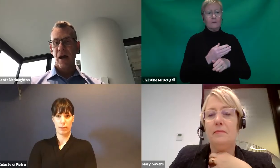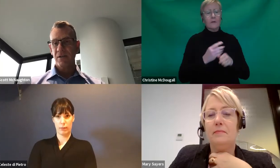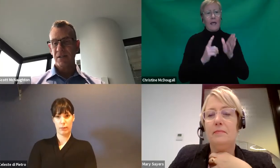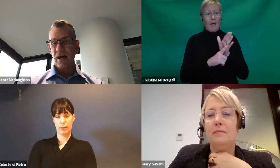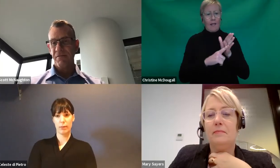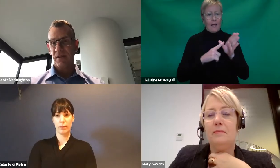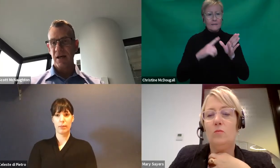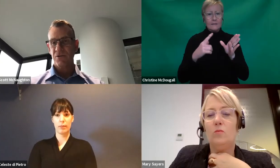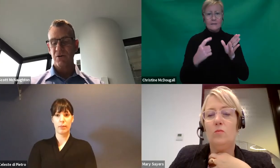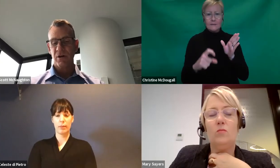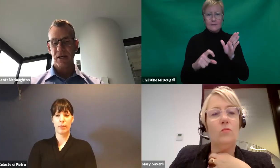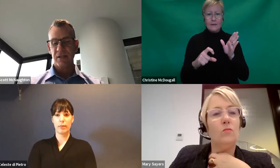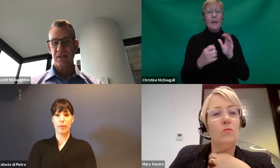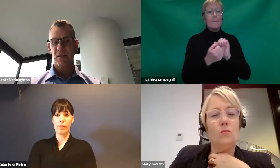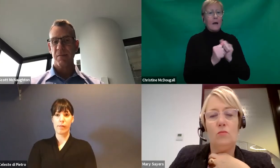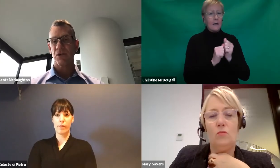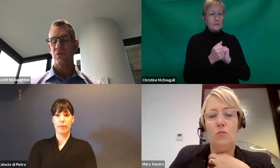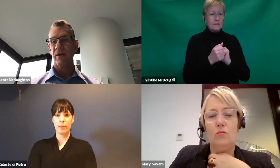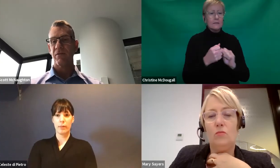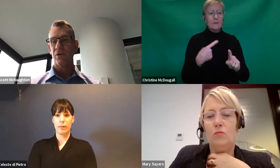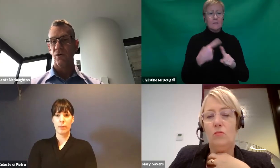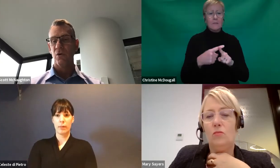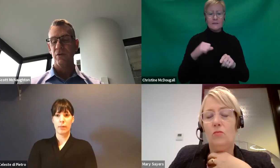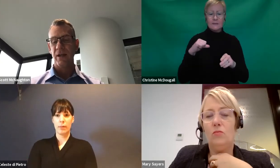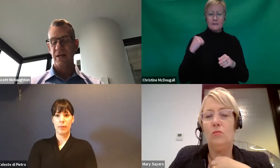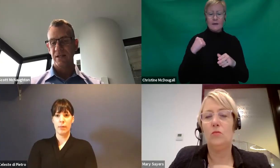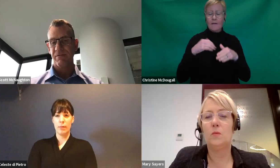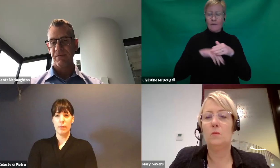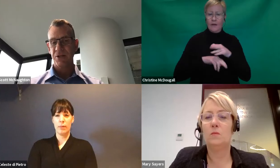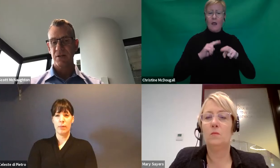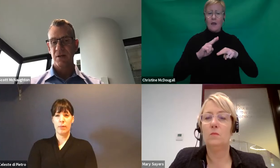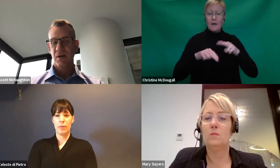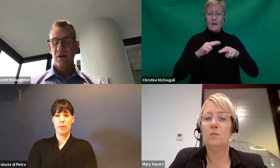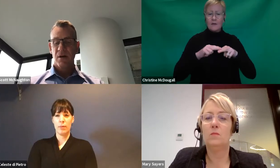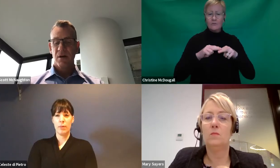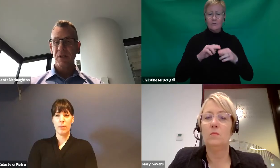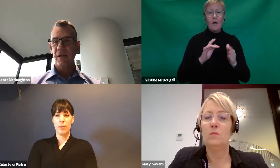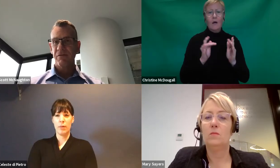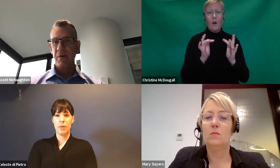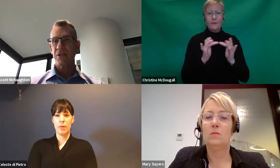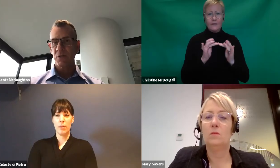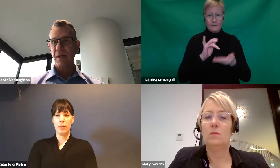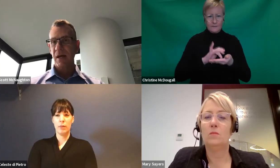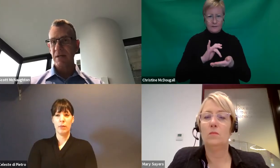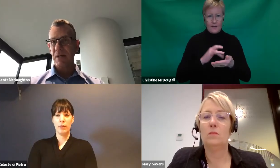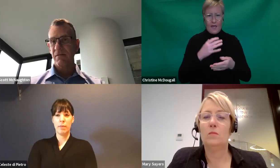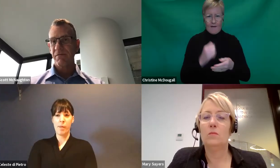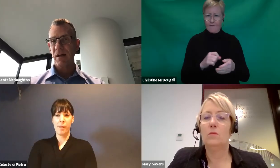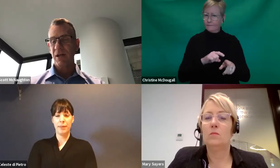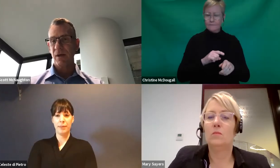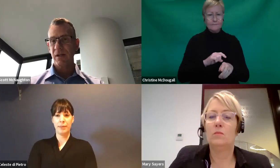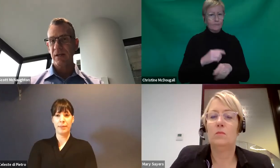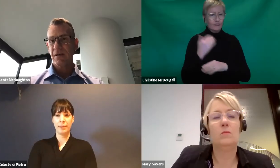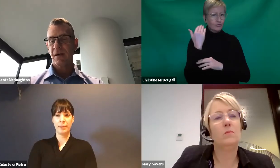our staff in the national contact center to make sure they've got all the latest information. Admittedly, information is being updated